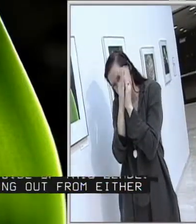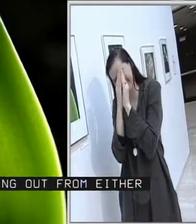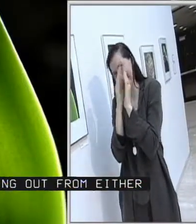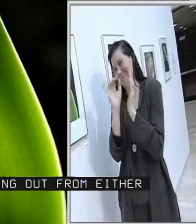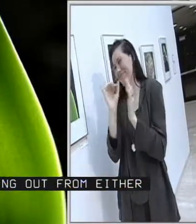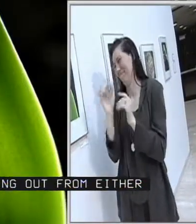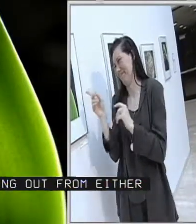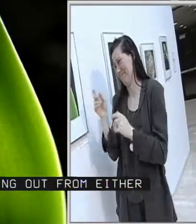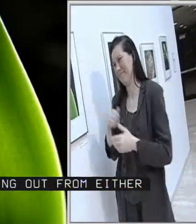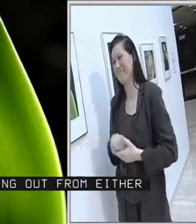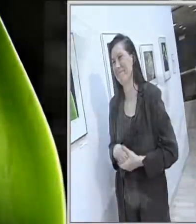side.